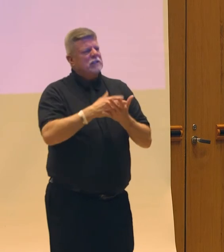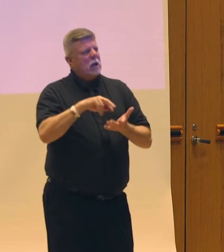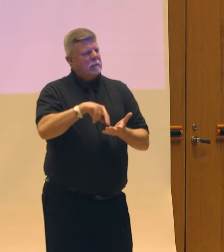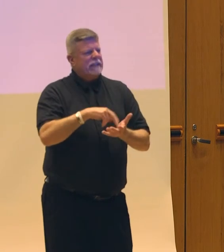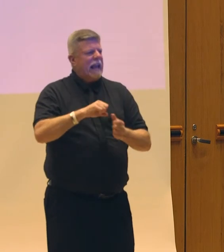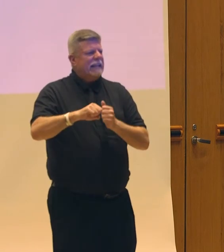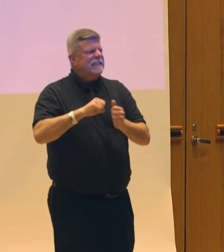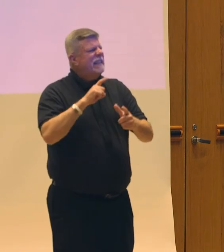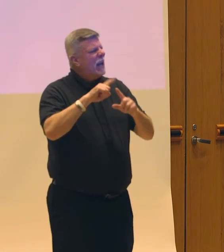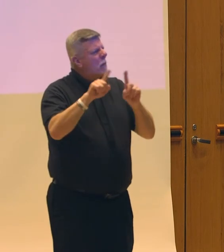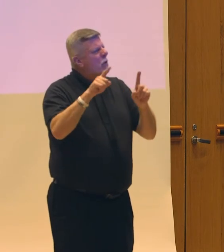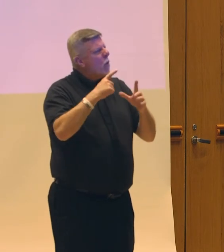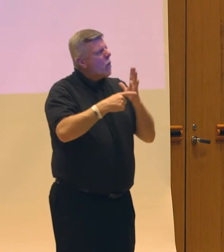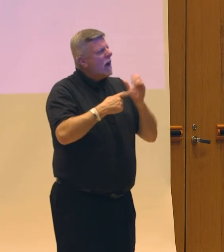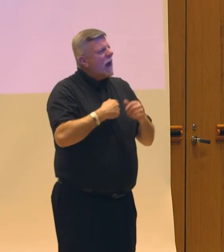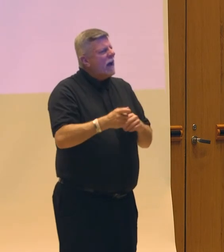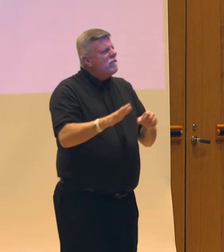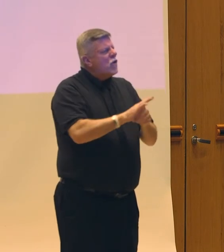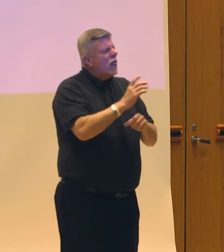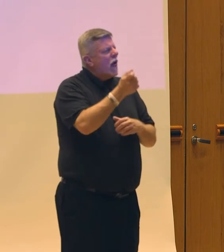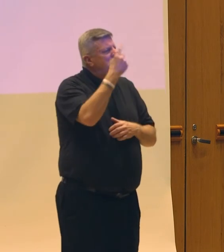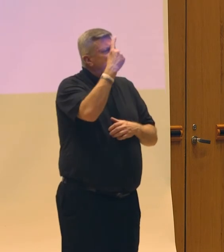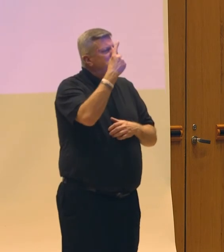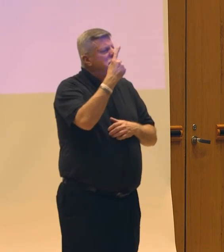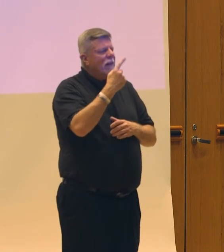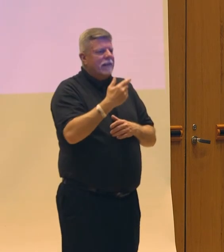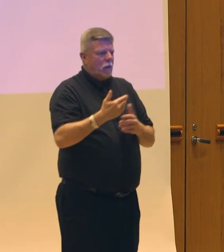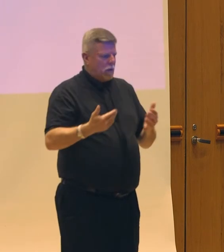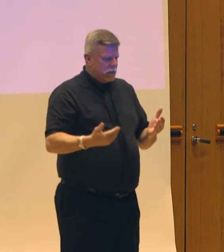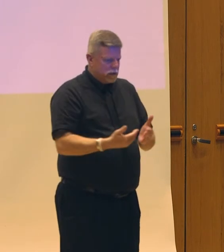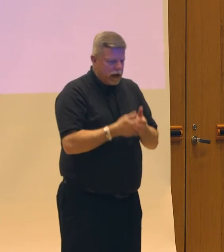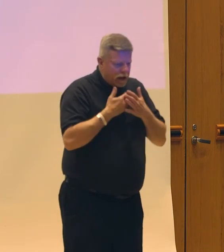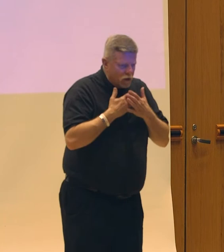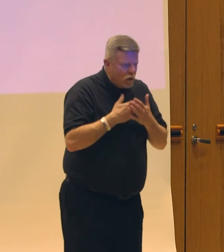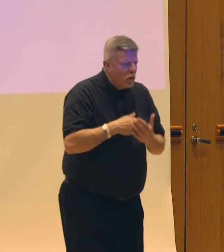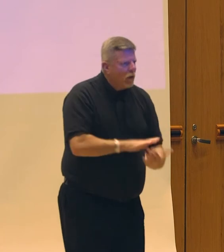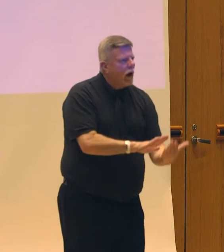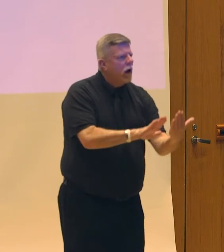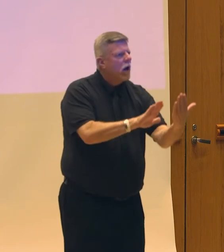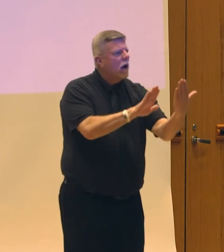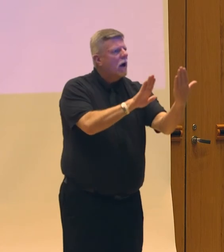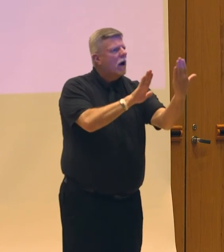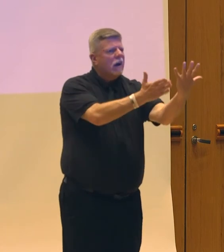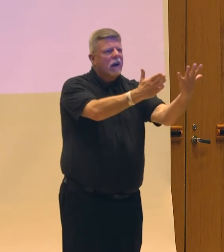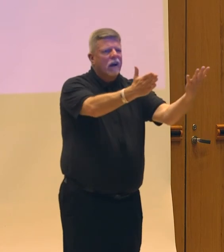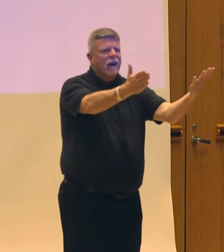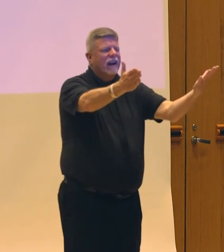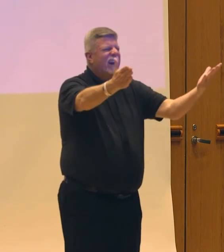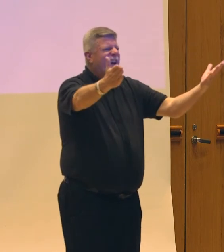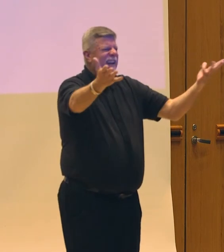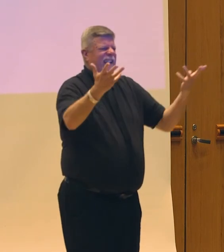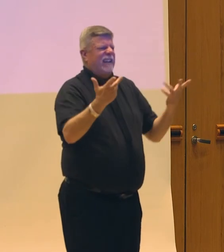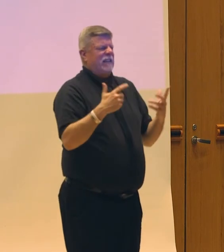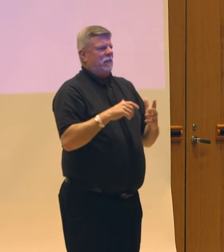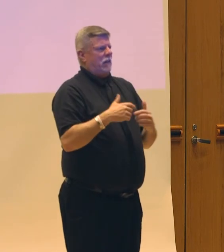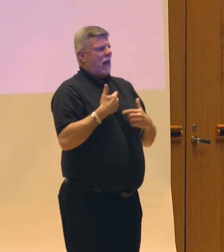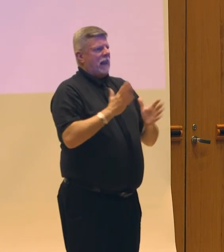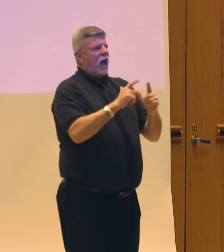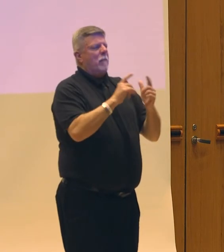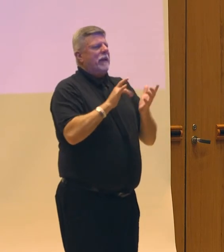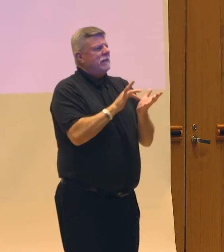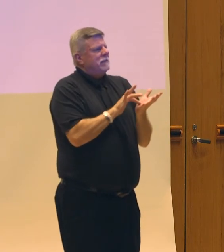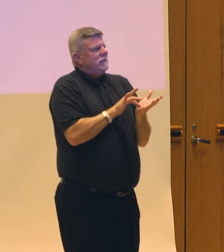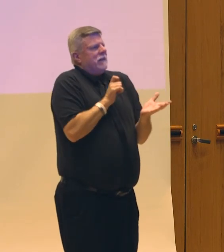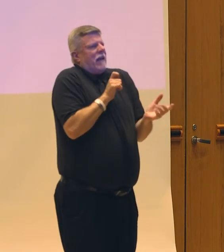learn was that there was a new path unfolding before me that would take advantage of the unique opportunities